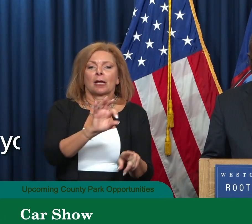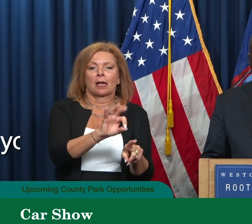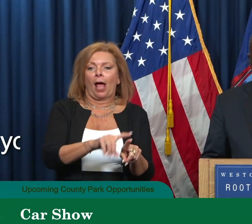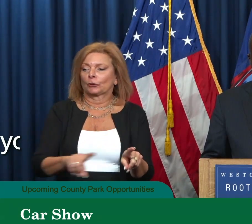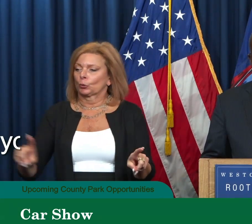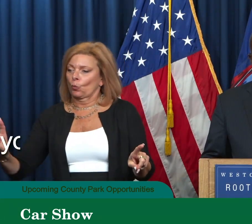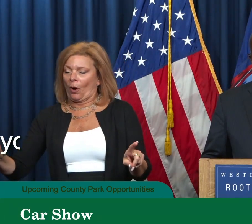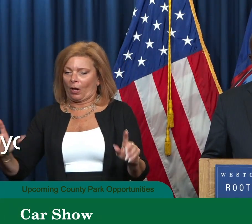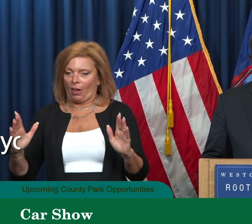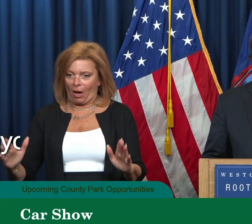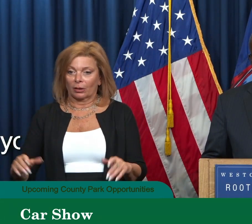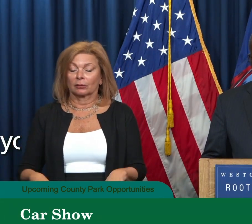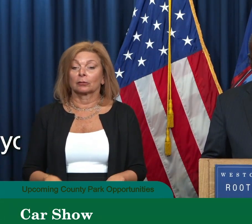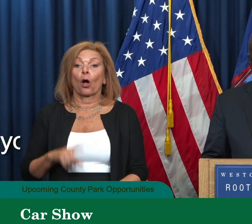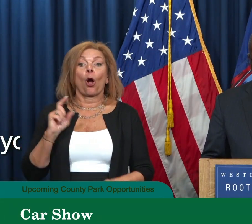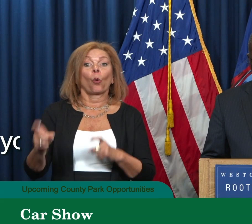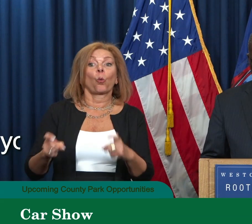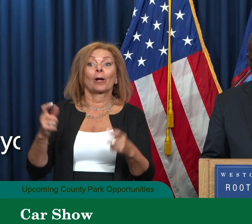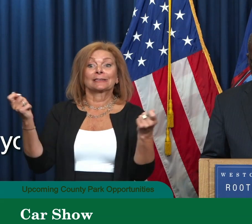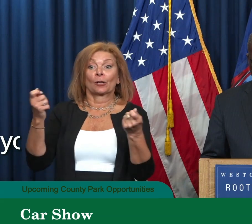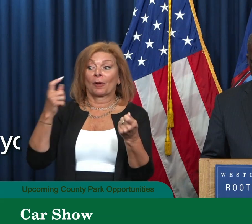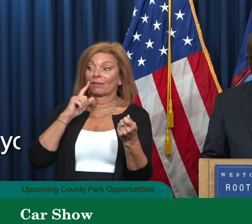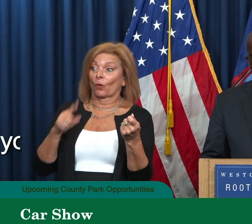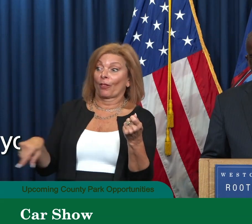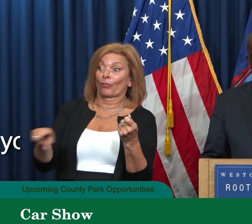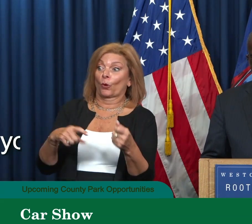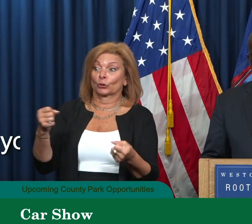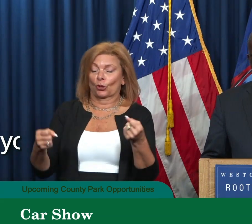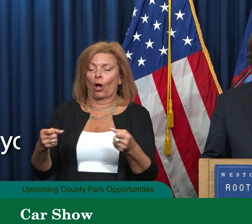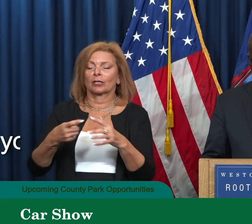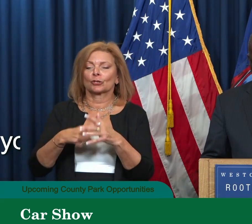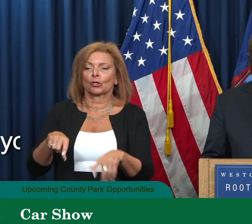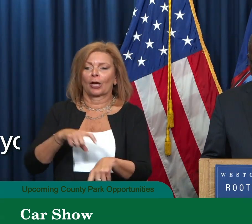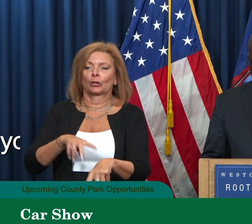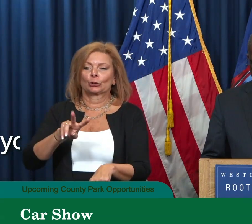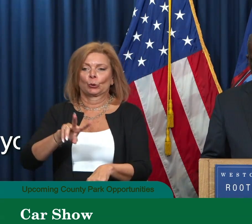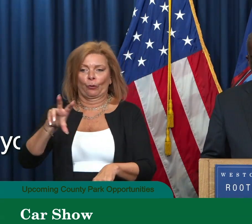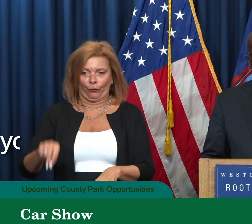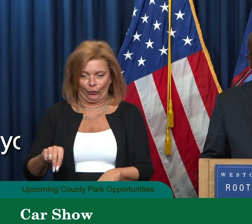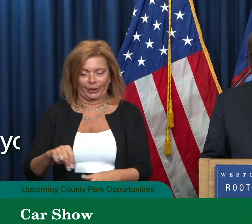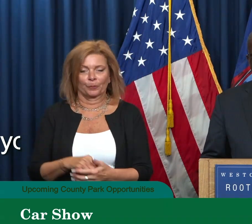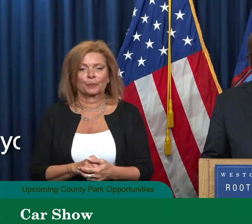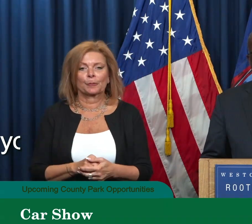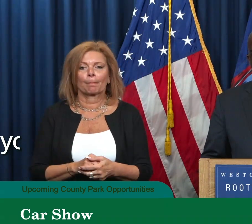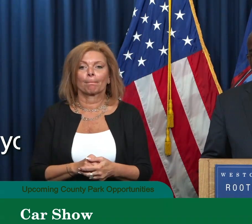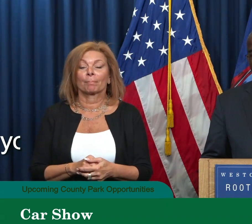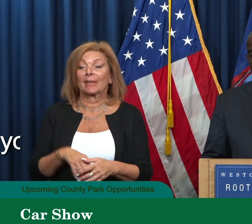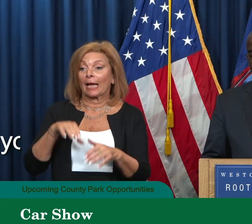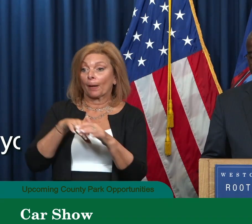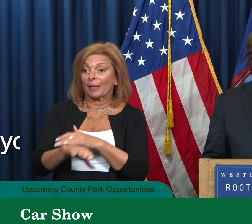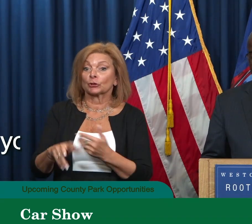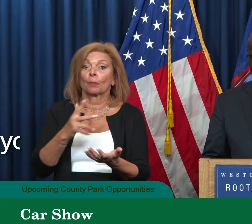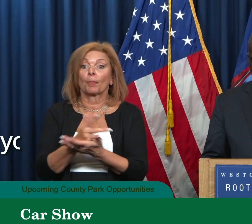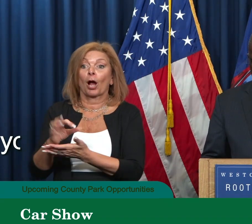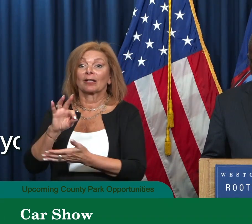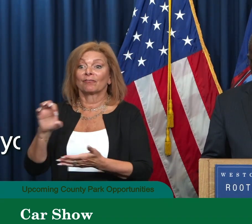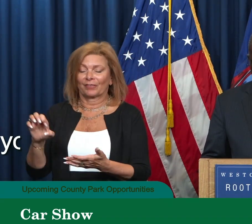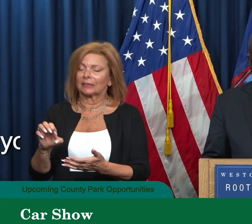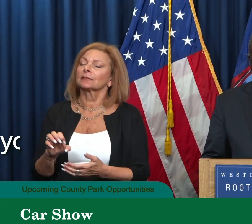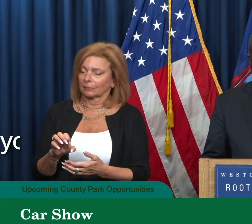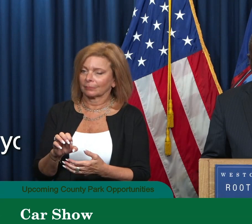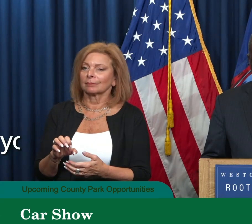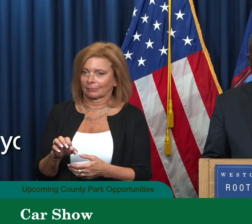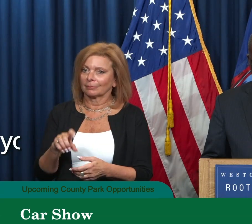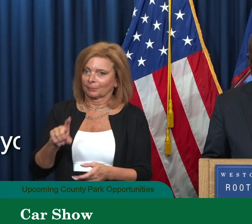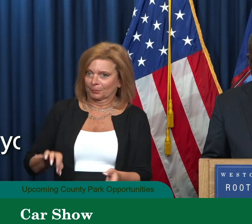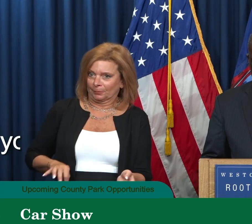one p.m. And the award ceremony for those cars start at two thirty p.m. Admission and parking fees do apply